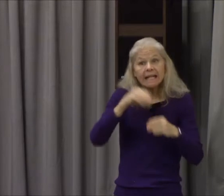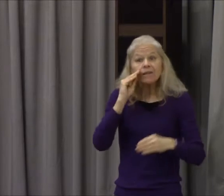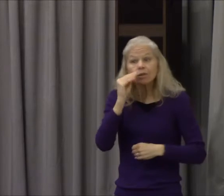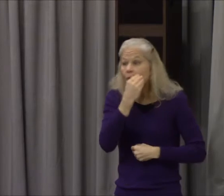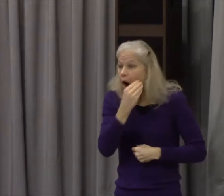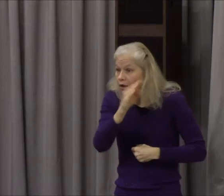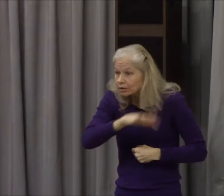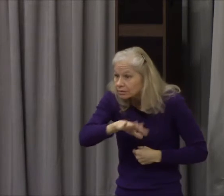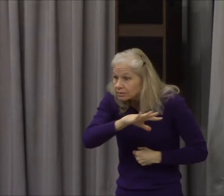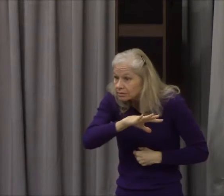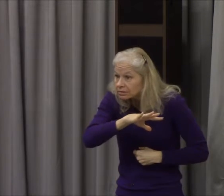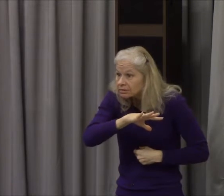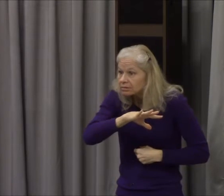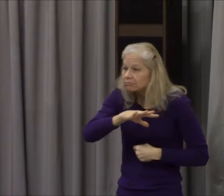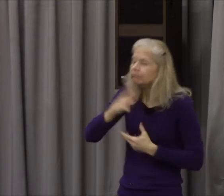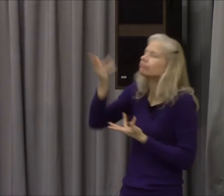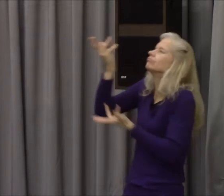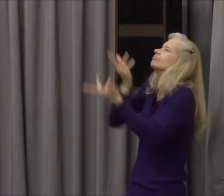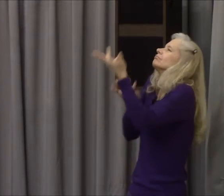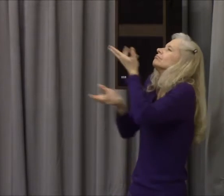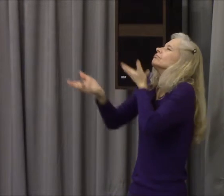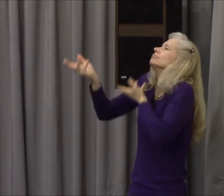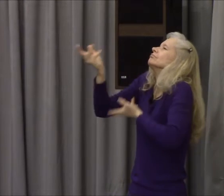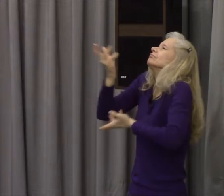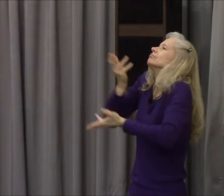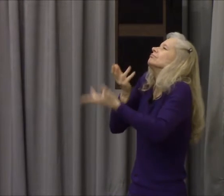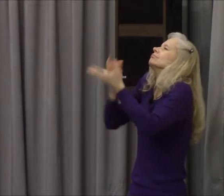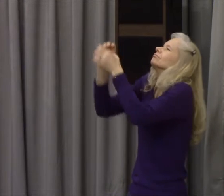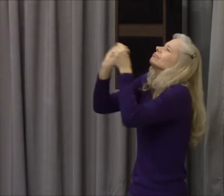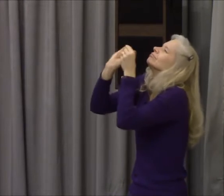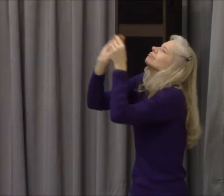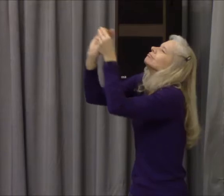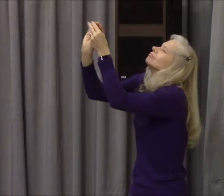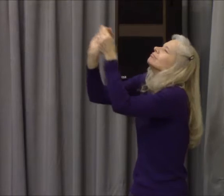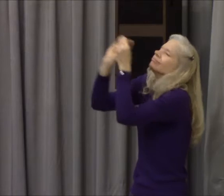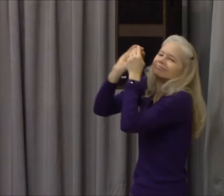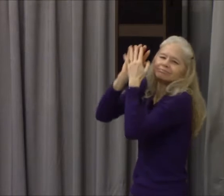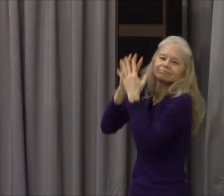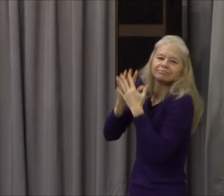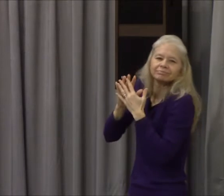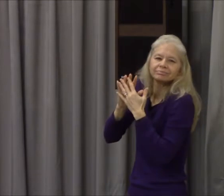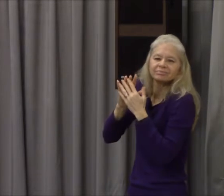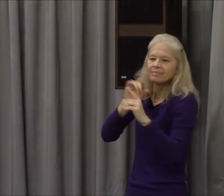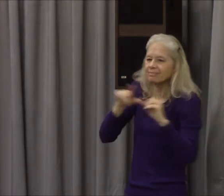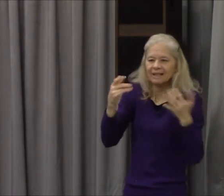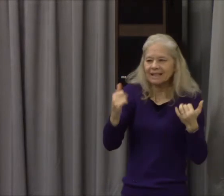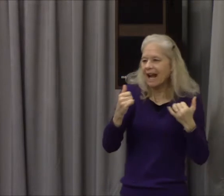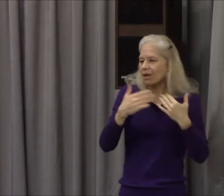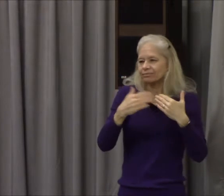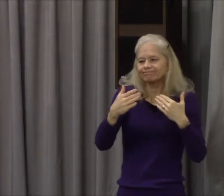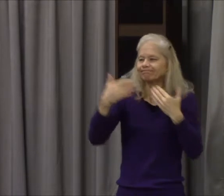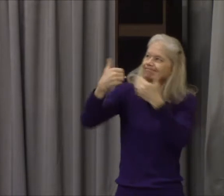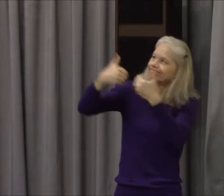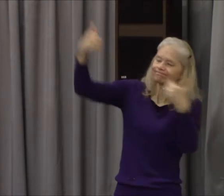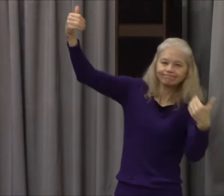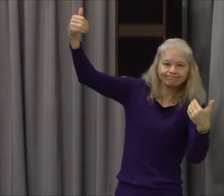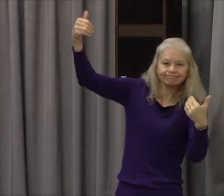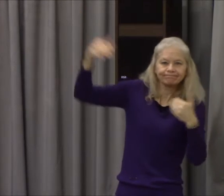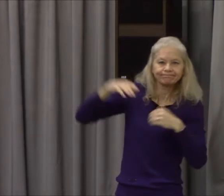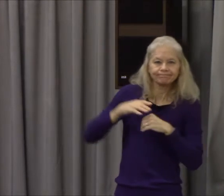and the Bible says the wages of sin is death and the Bible says in Revelation 2014 death and hell were cast into the